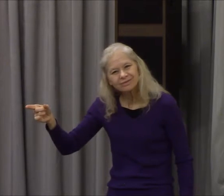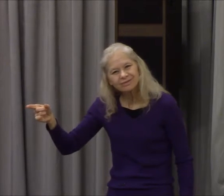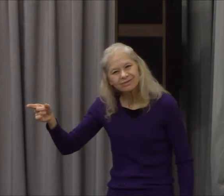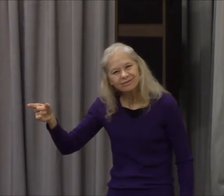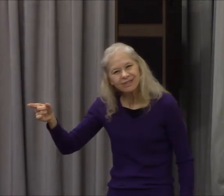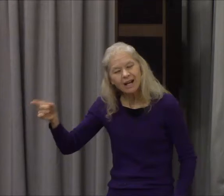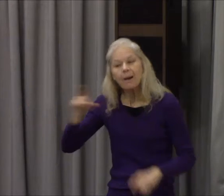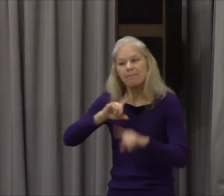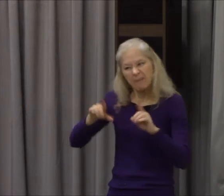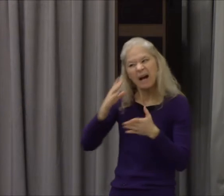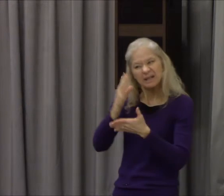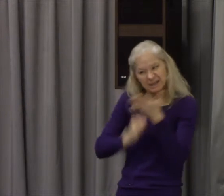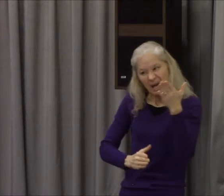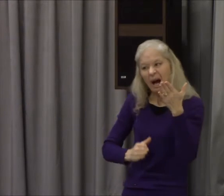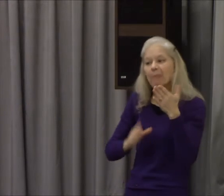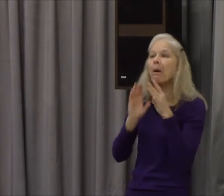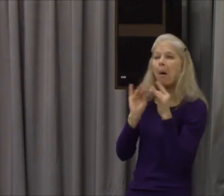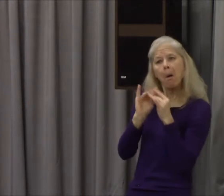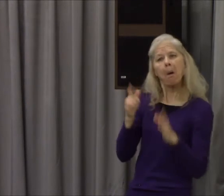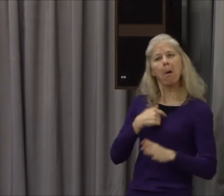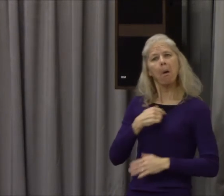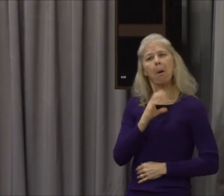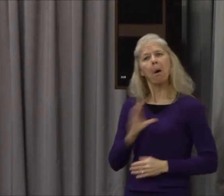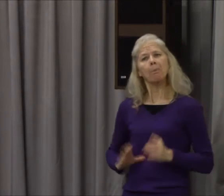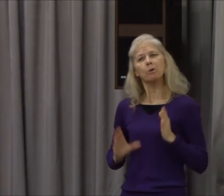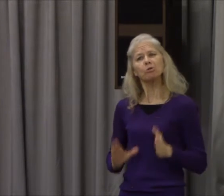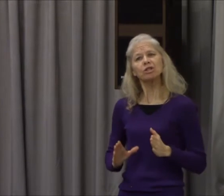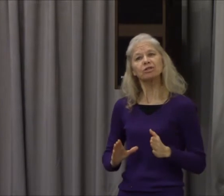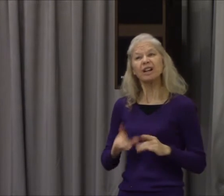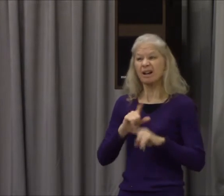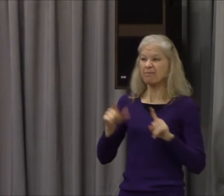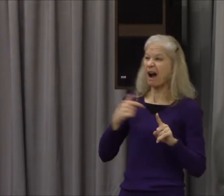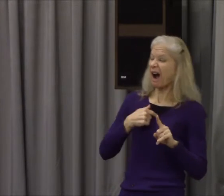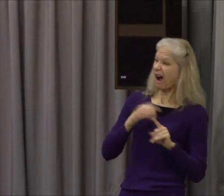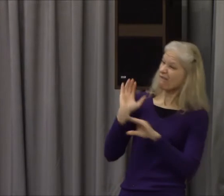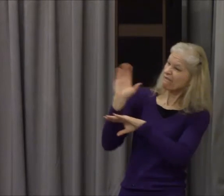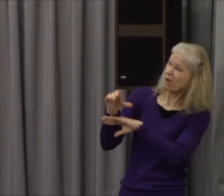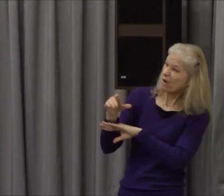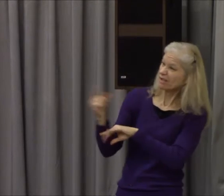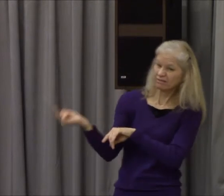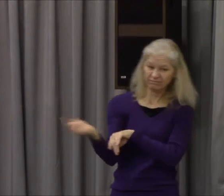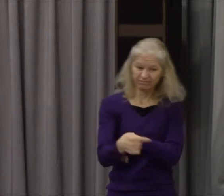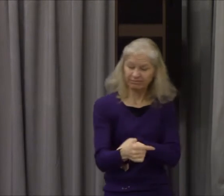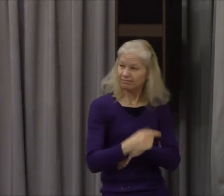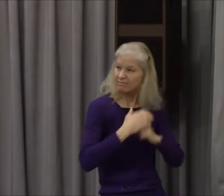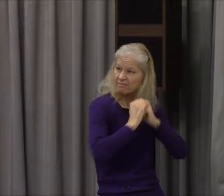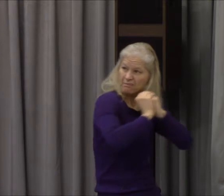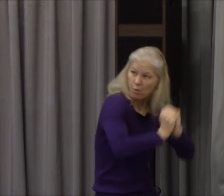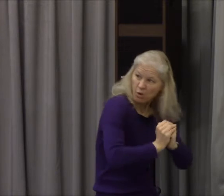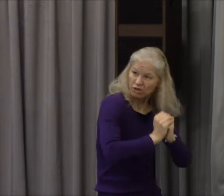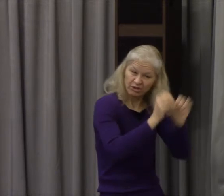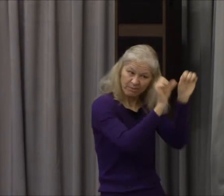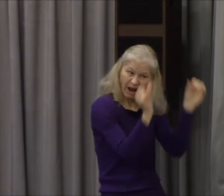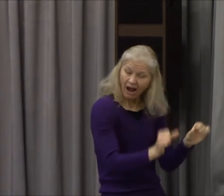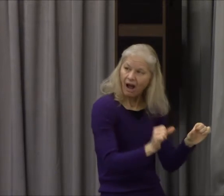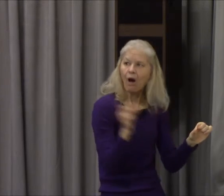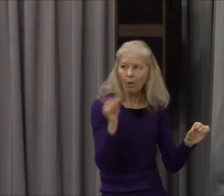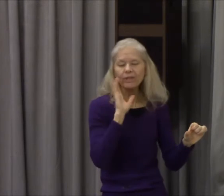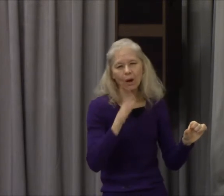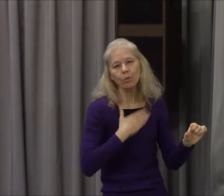affirmed these Christians however that the whole of their guilt or their error was they were in the habit